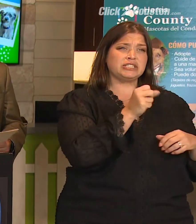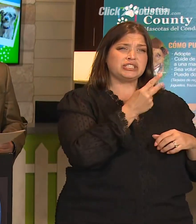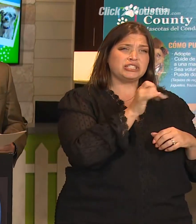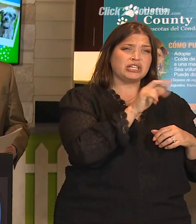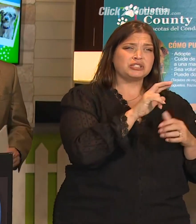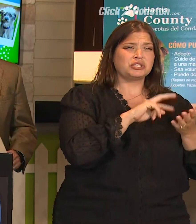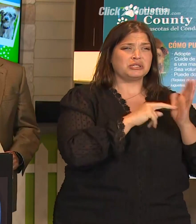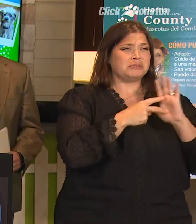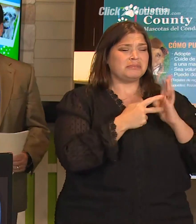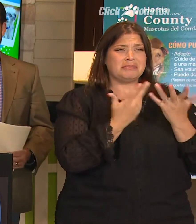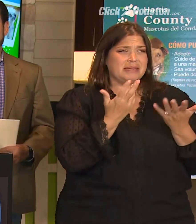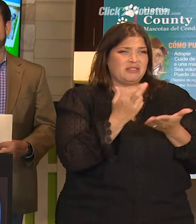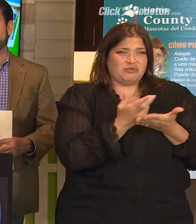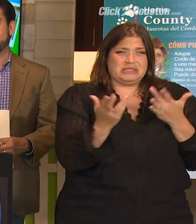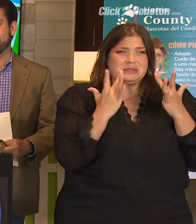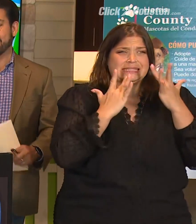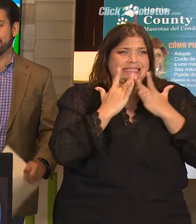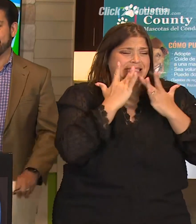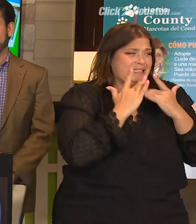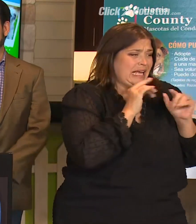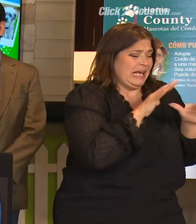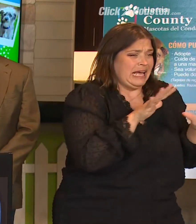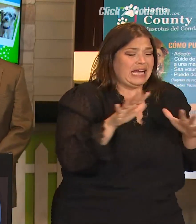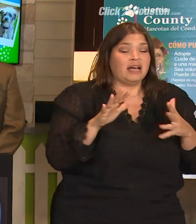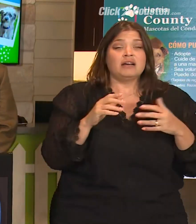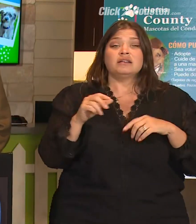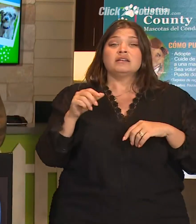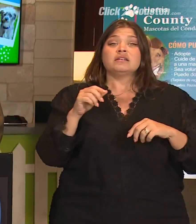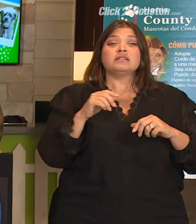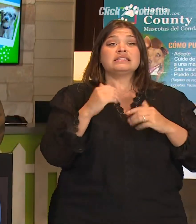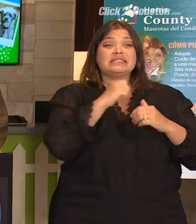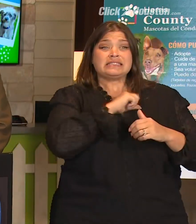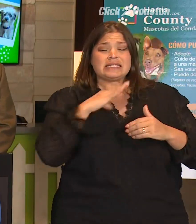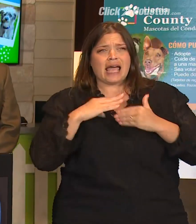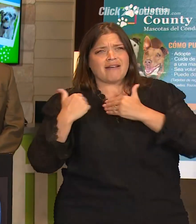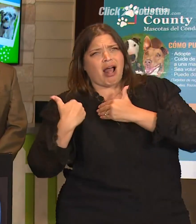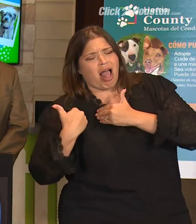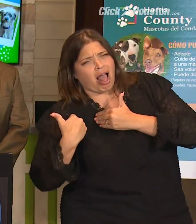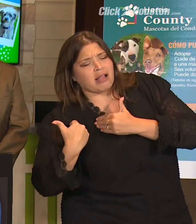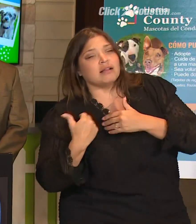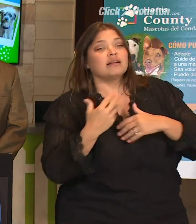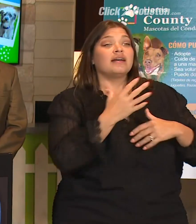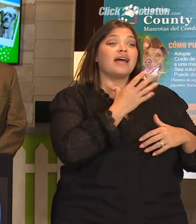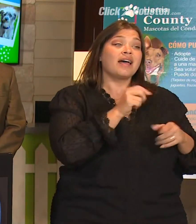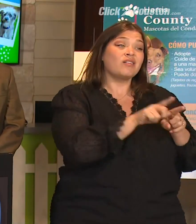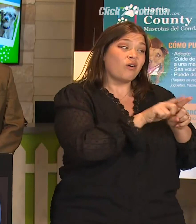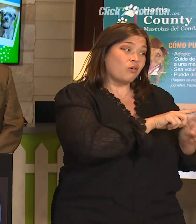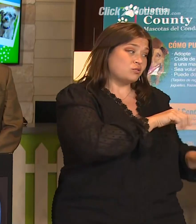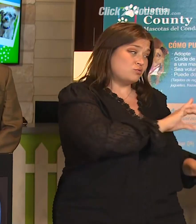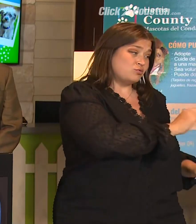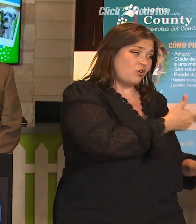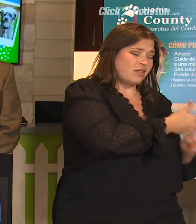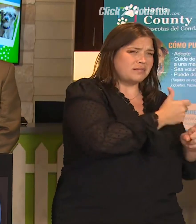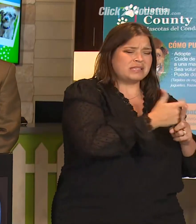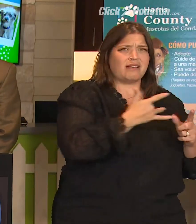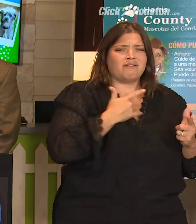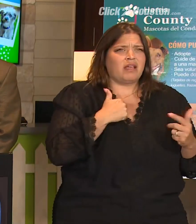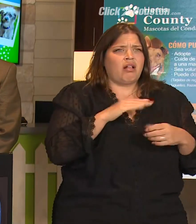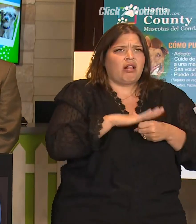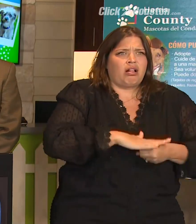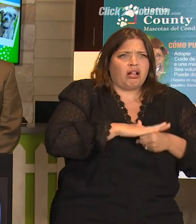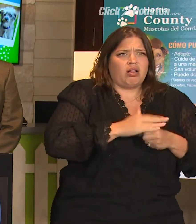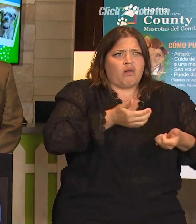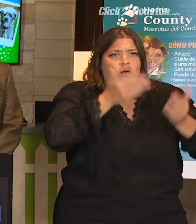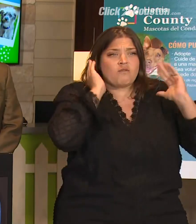resources thin. It puts extra burden not just on the staff, but also on our furry friends. Overcrowding